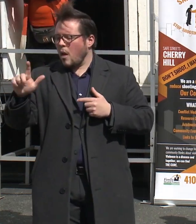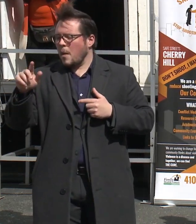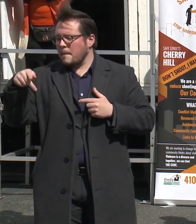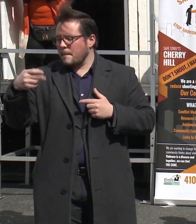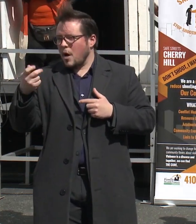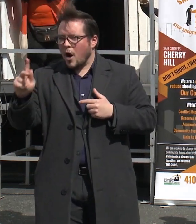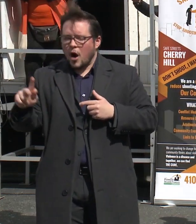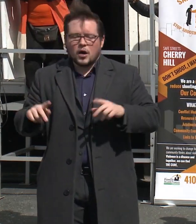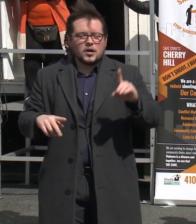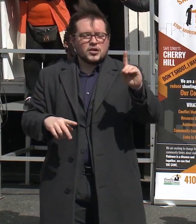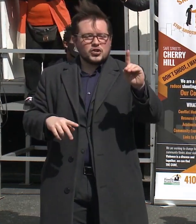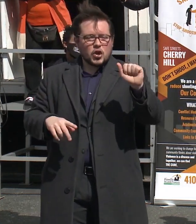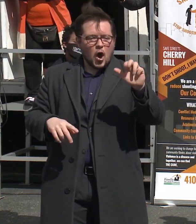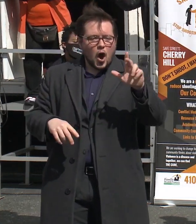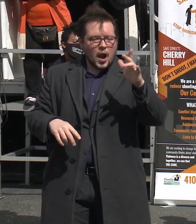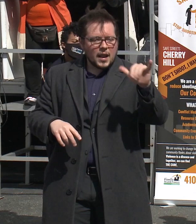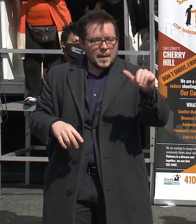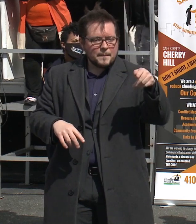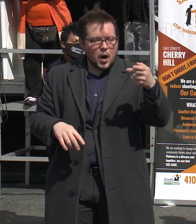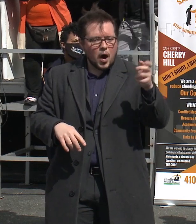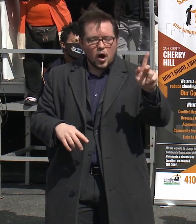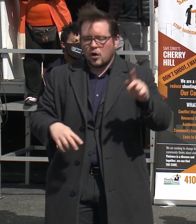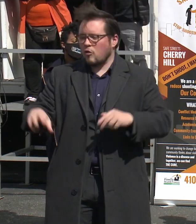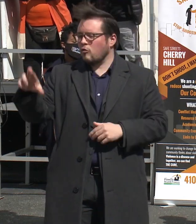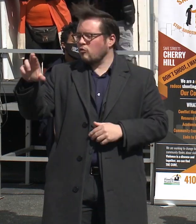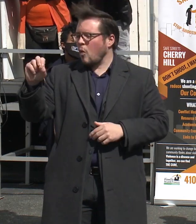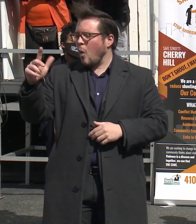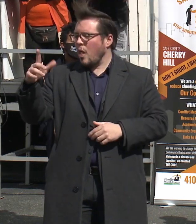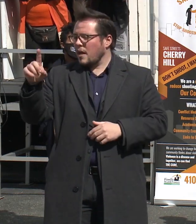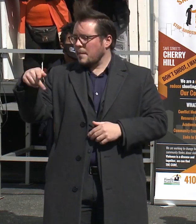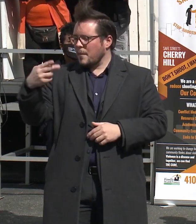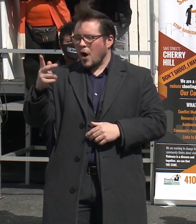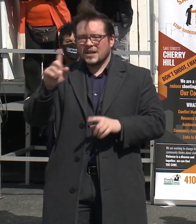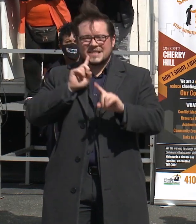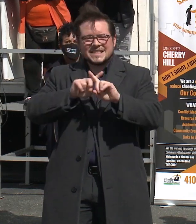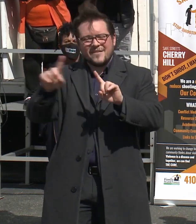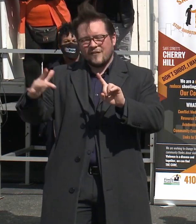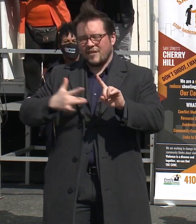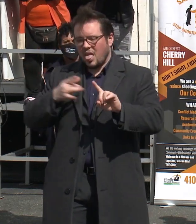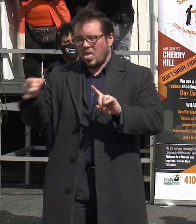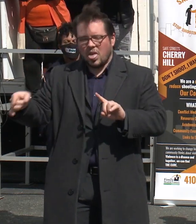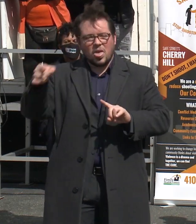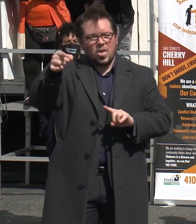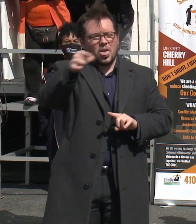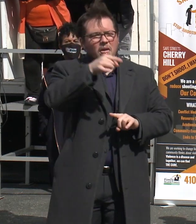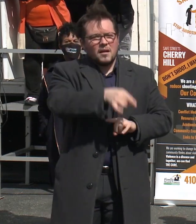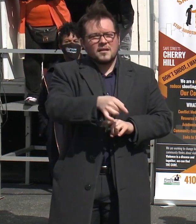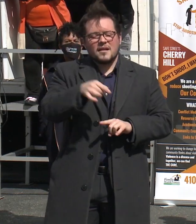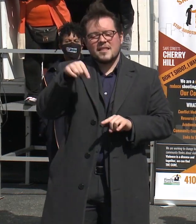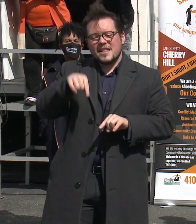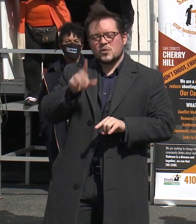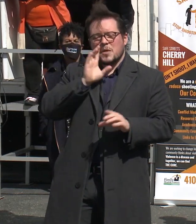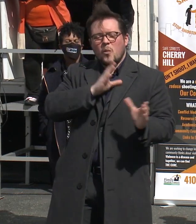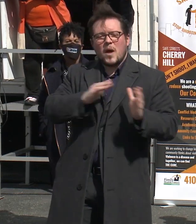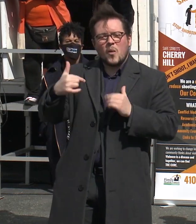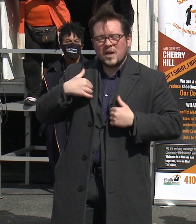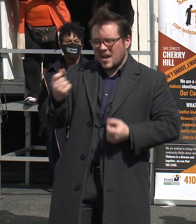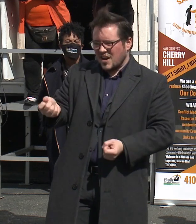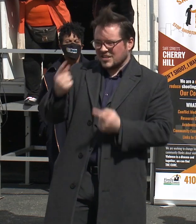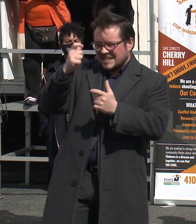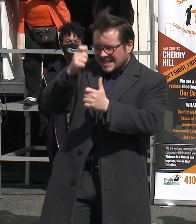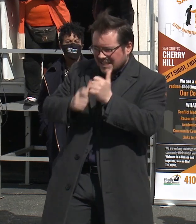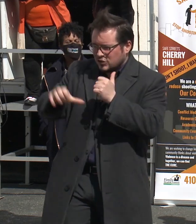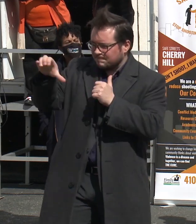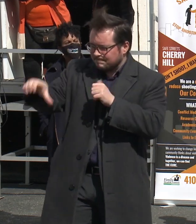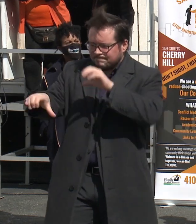those who live in Roland Park. NeighborhoodStat will be a way for us to understand each neighborhood's current situation,